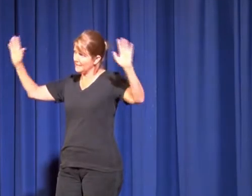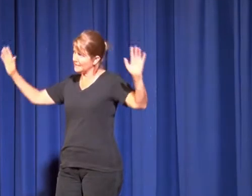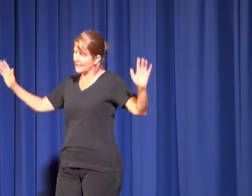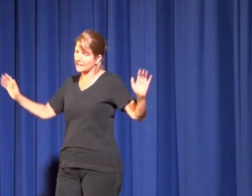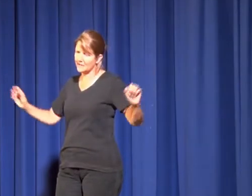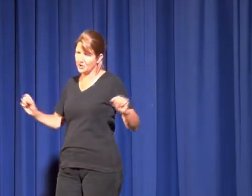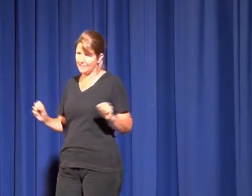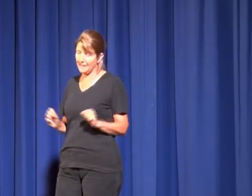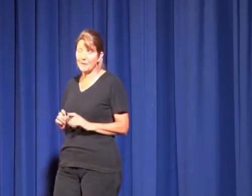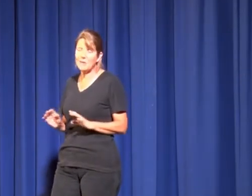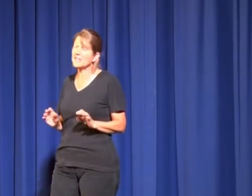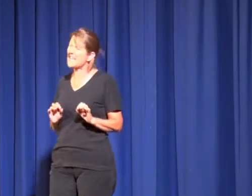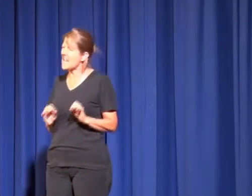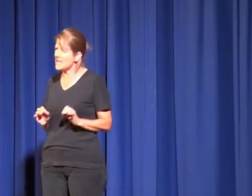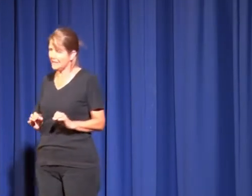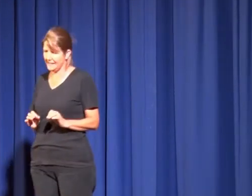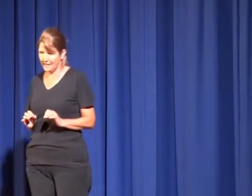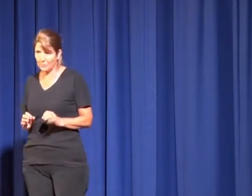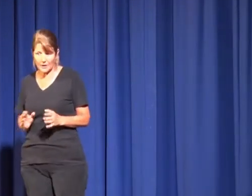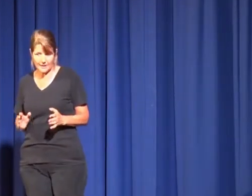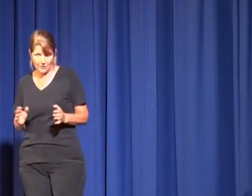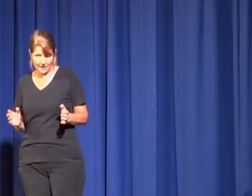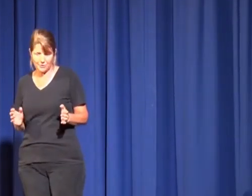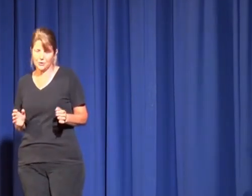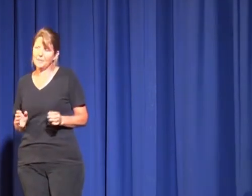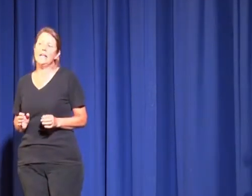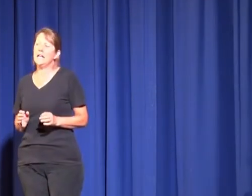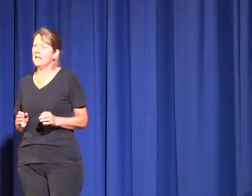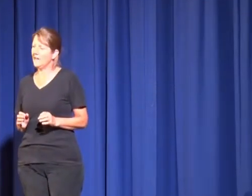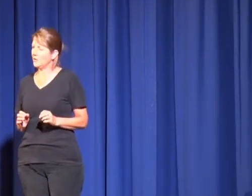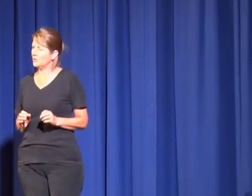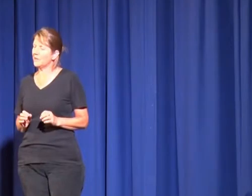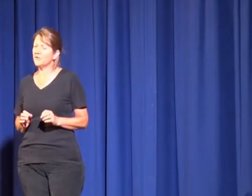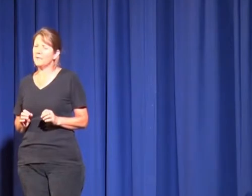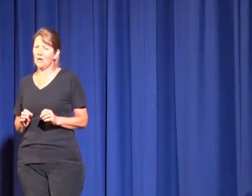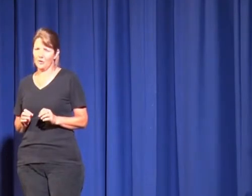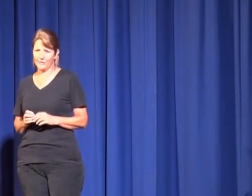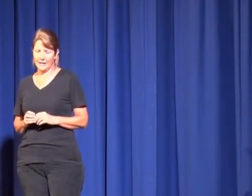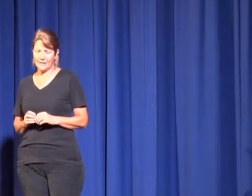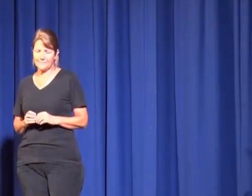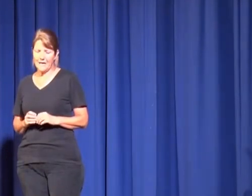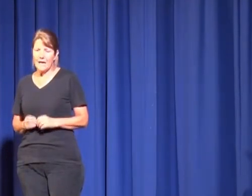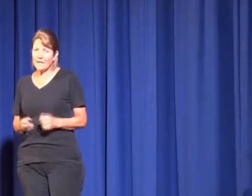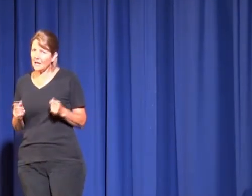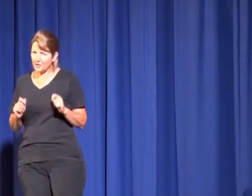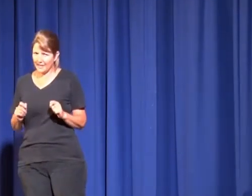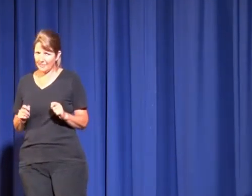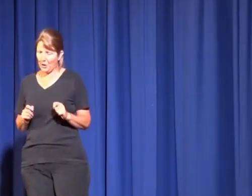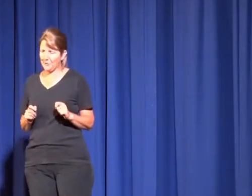big darkened gym and if my parents have any idea what I got up to in that fall, they would have been horrified. Vicky and I used to come home